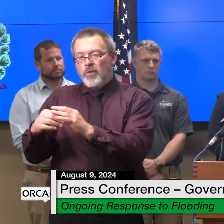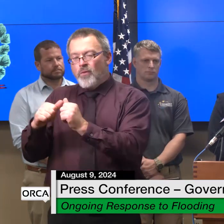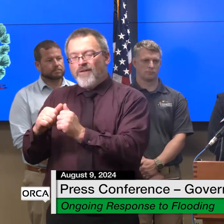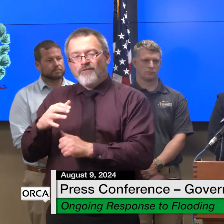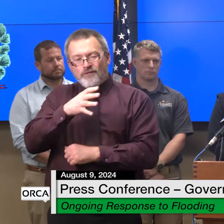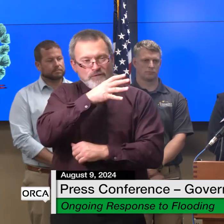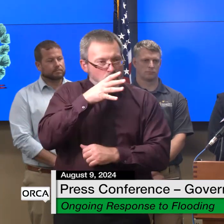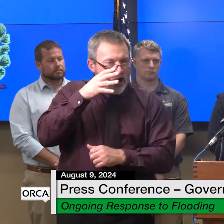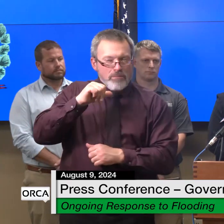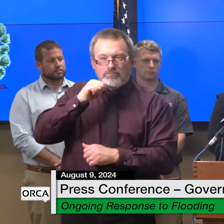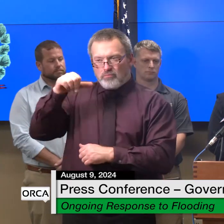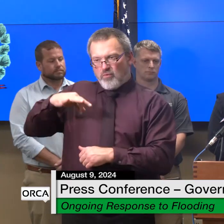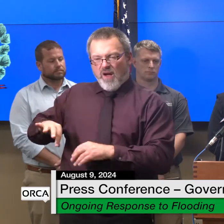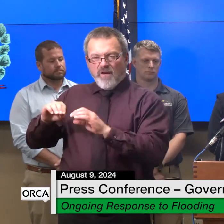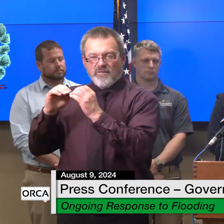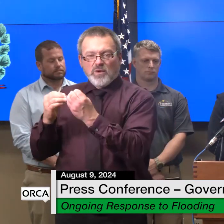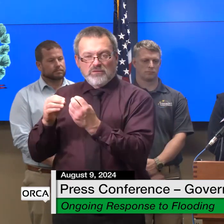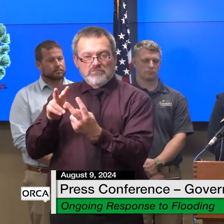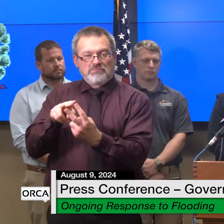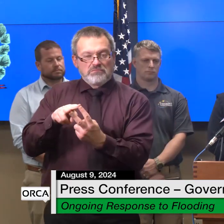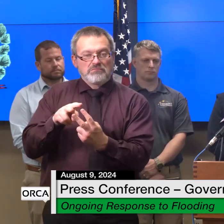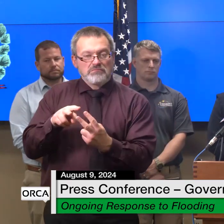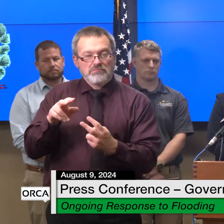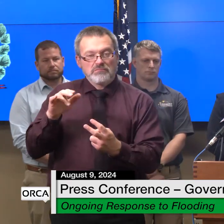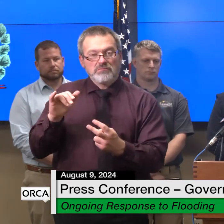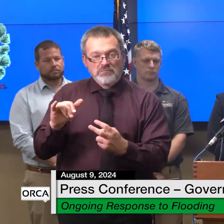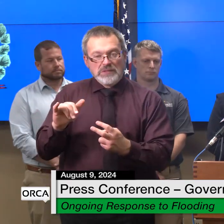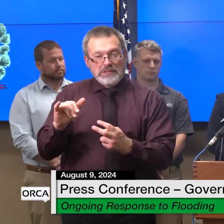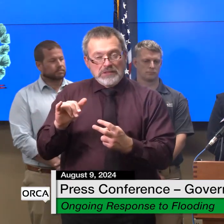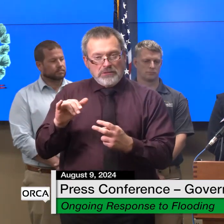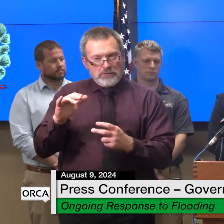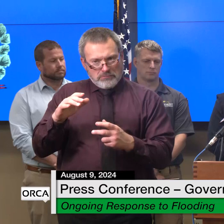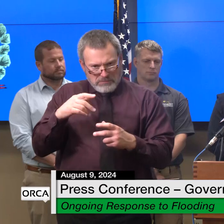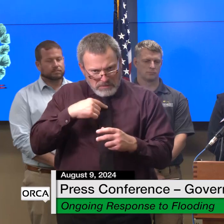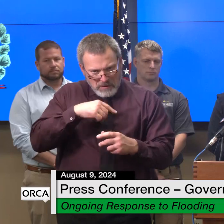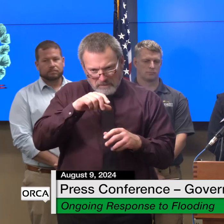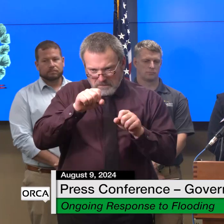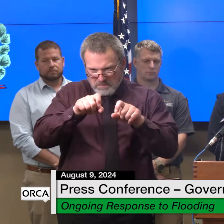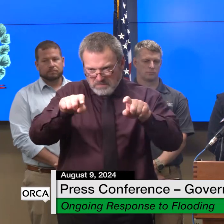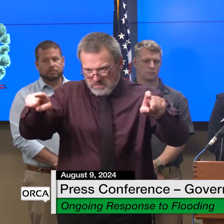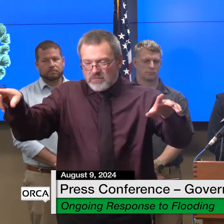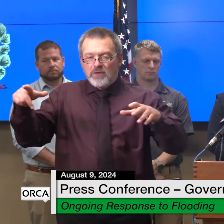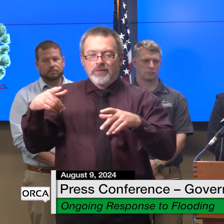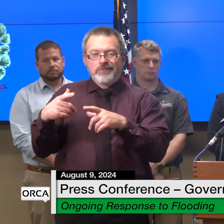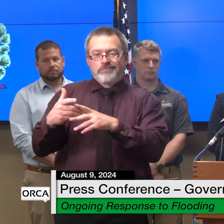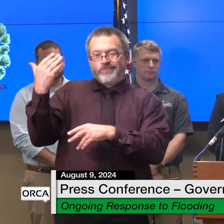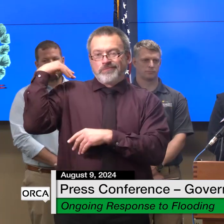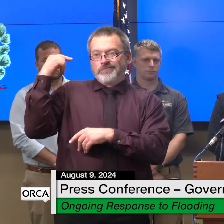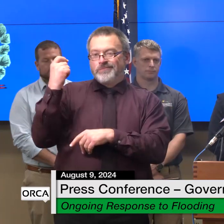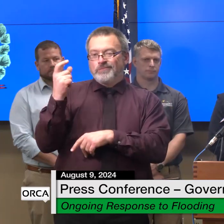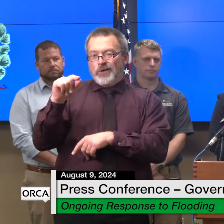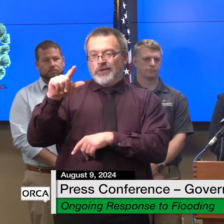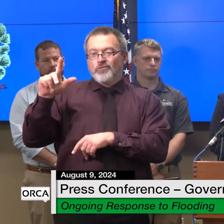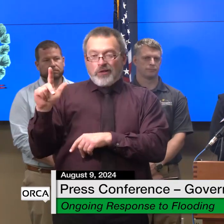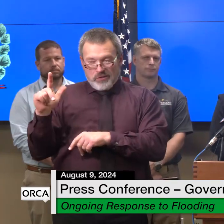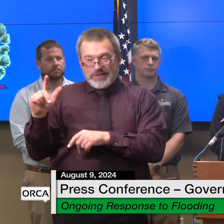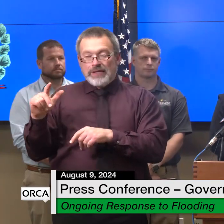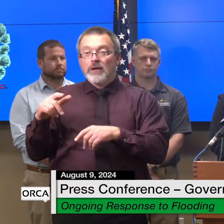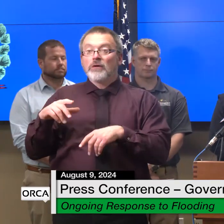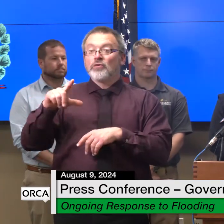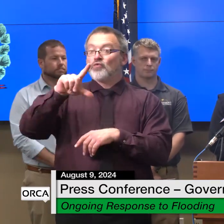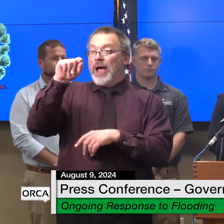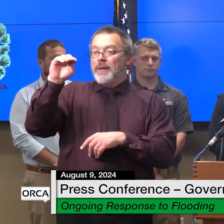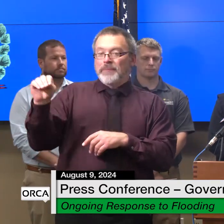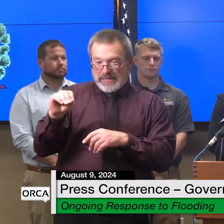2023 summer floods the then 20 million dollar program helped 532 properties